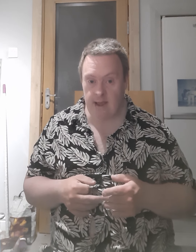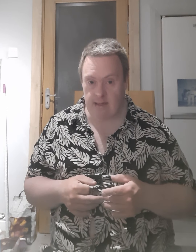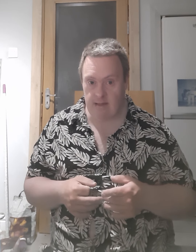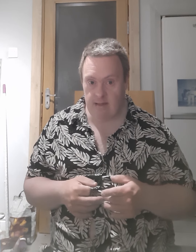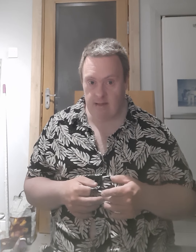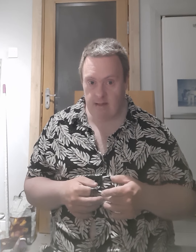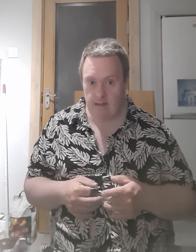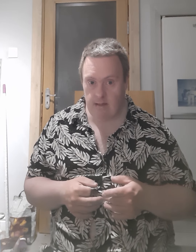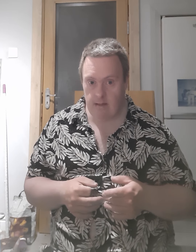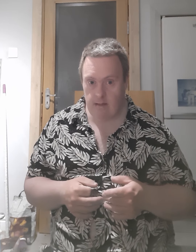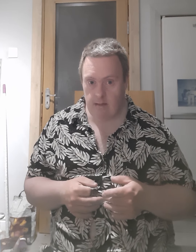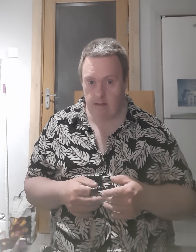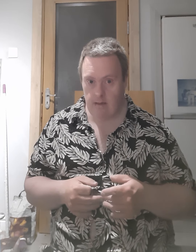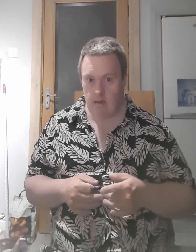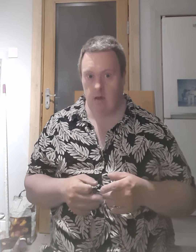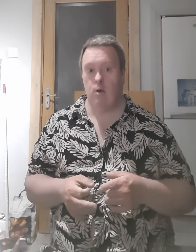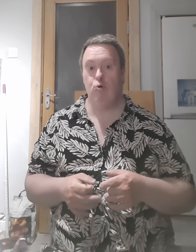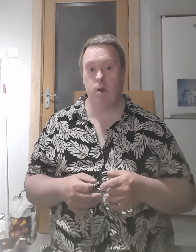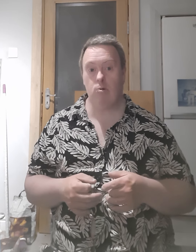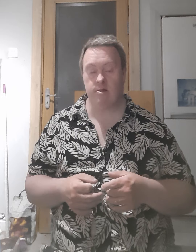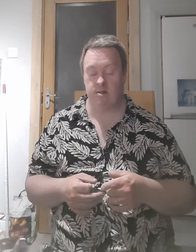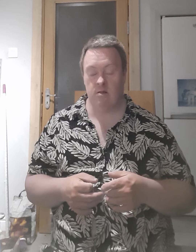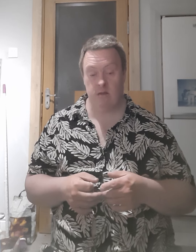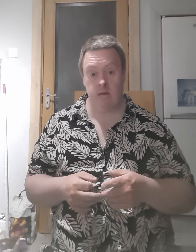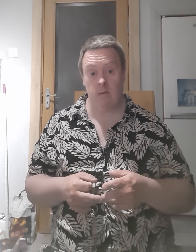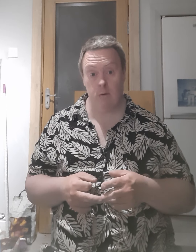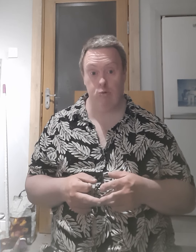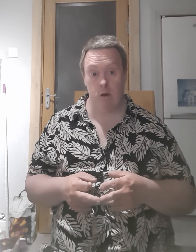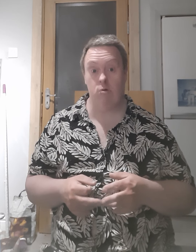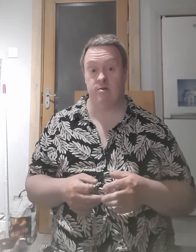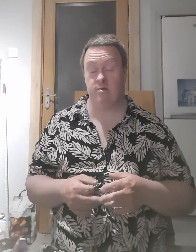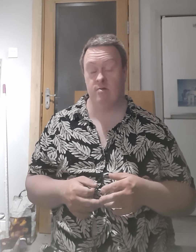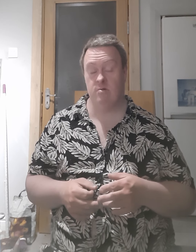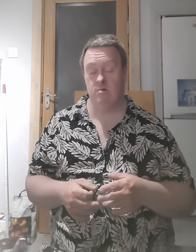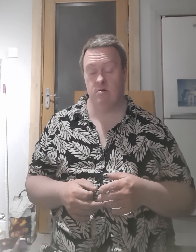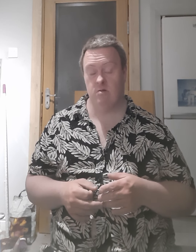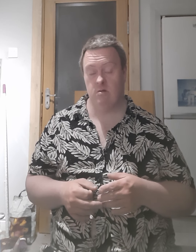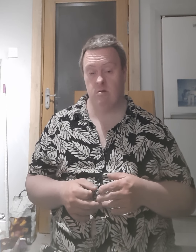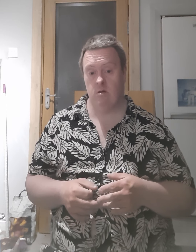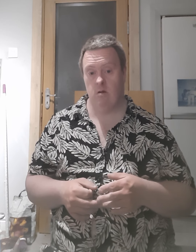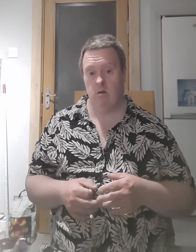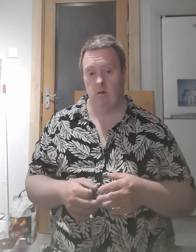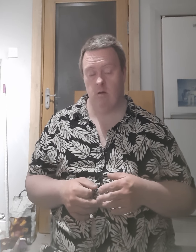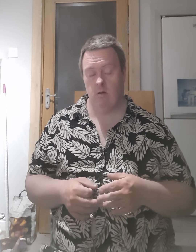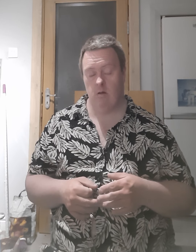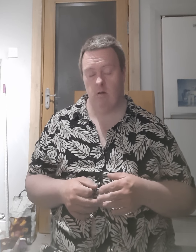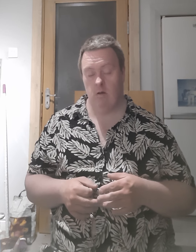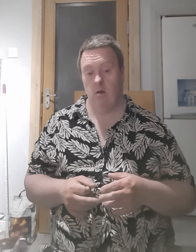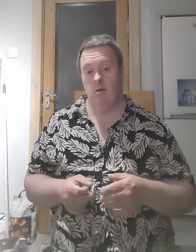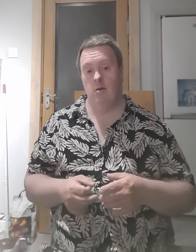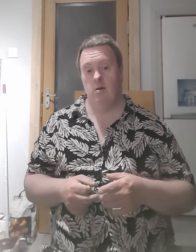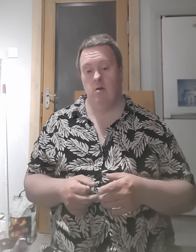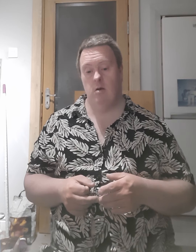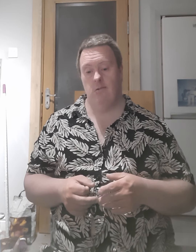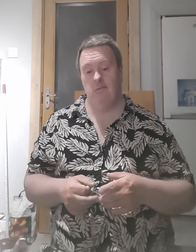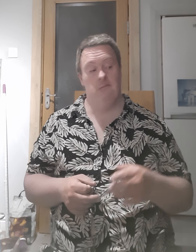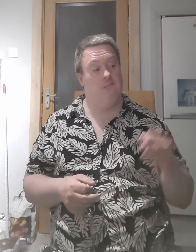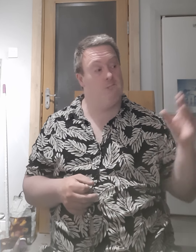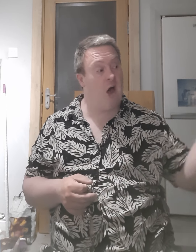reals it's like a bit reals my